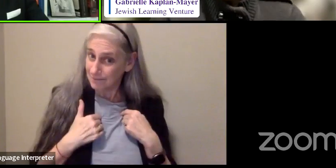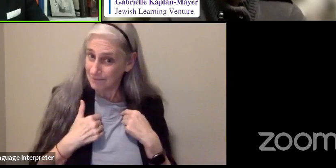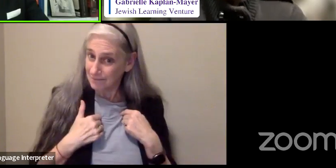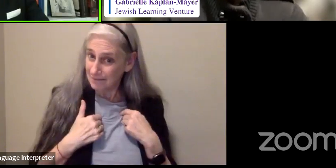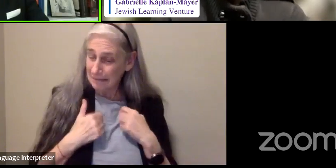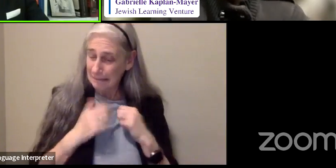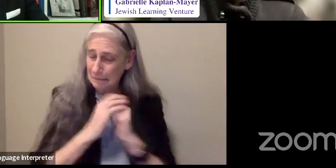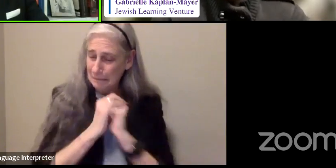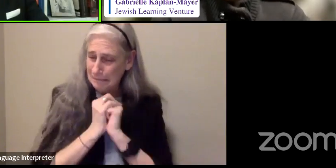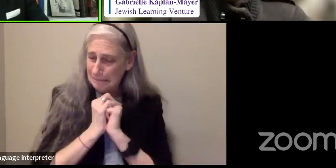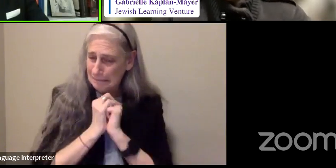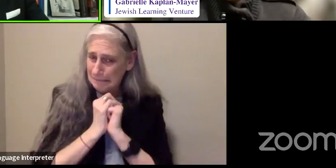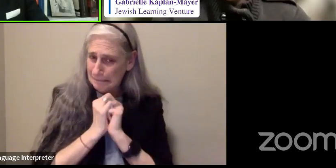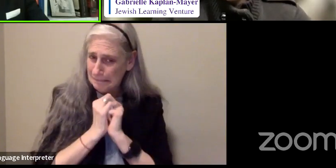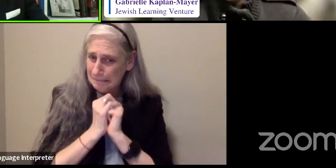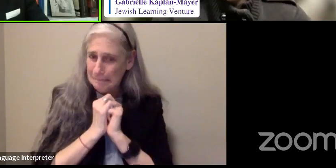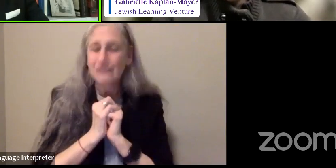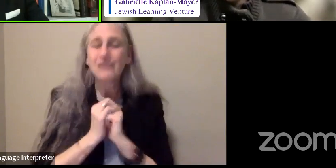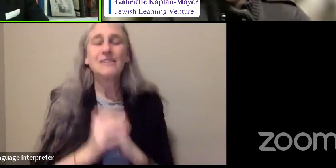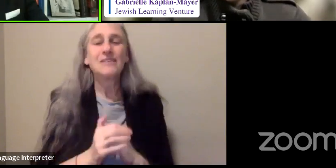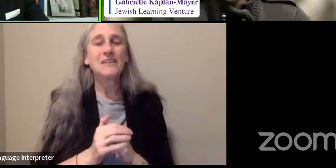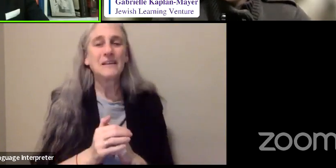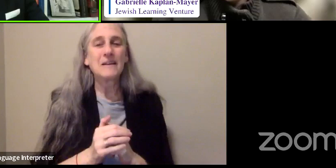prayers in the process, and